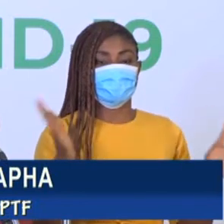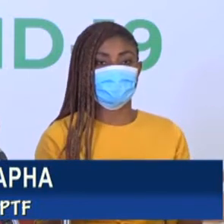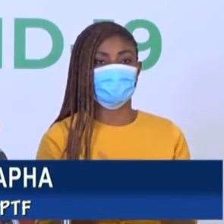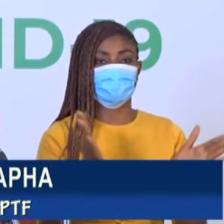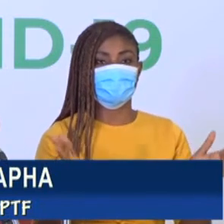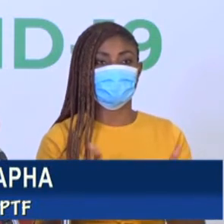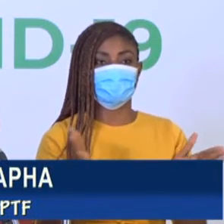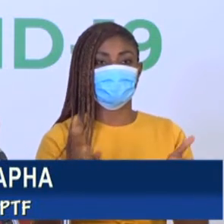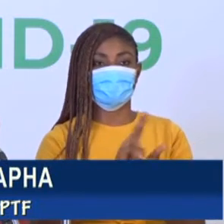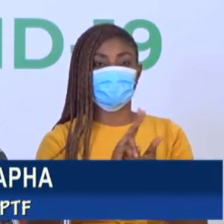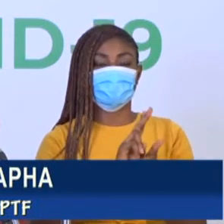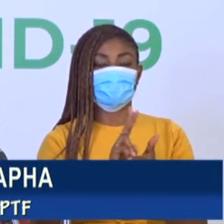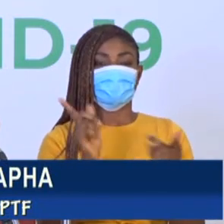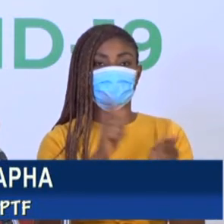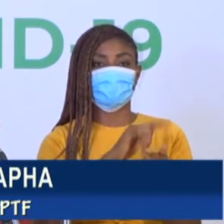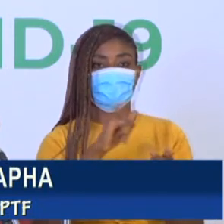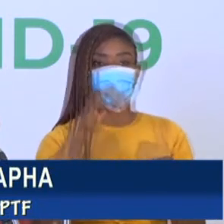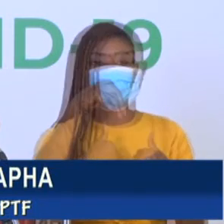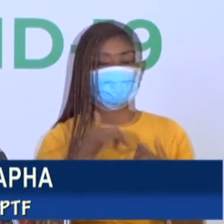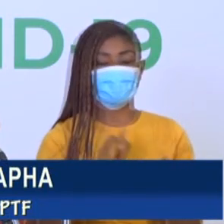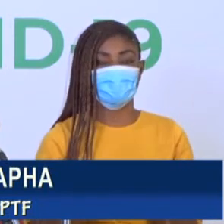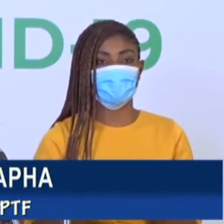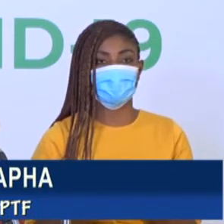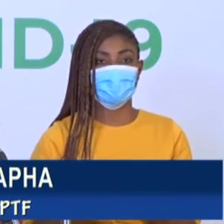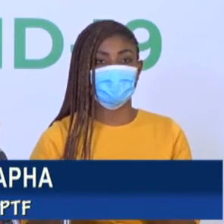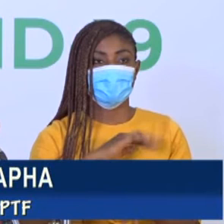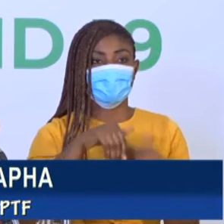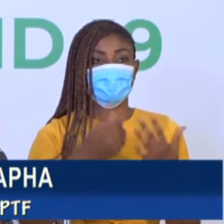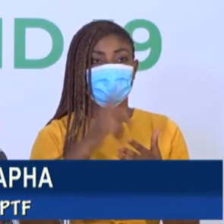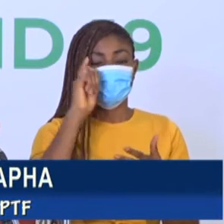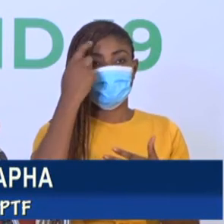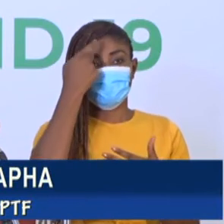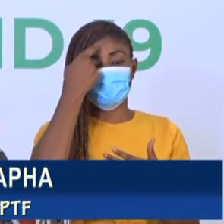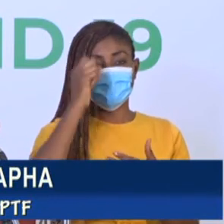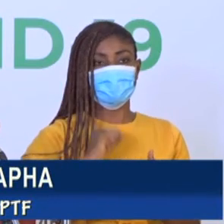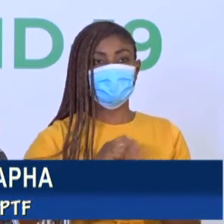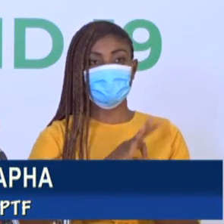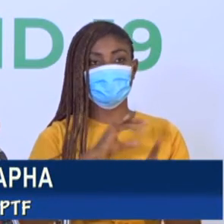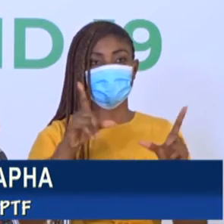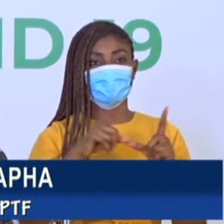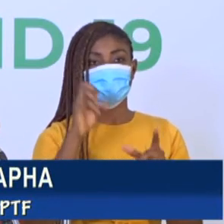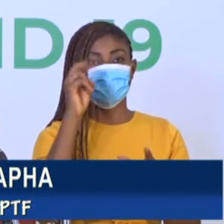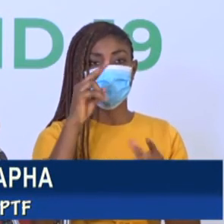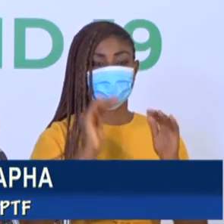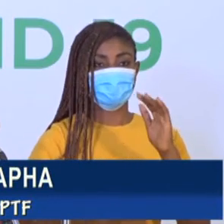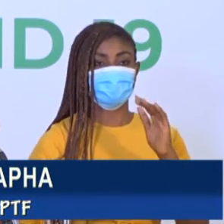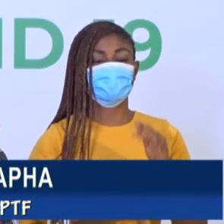virtual meetings in government offices. All government staff on grade level 12 and below